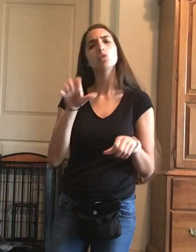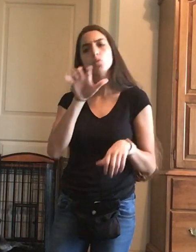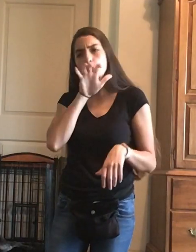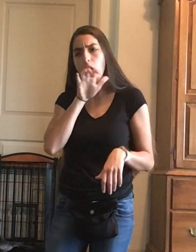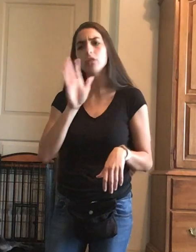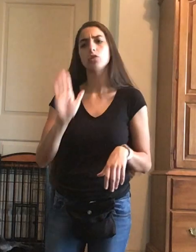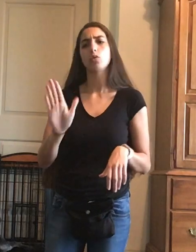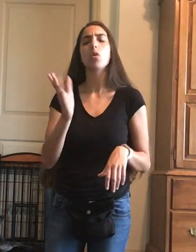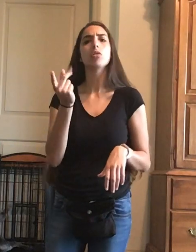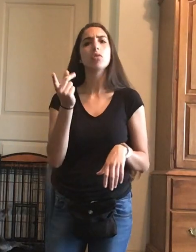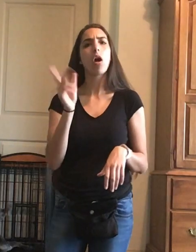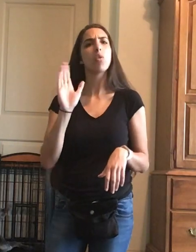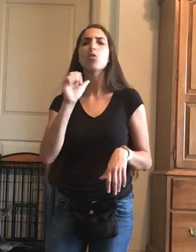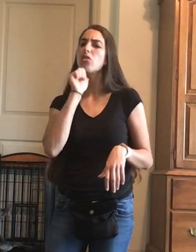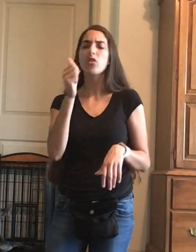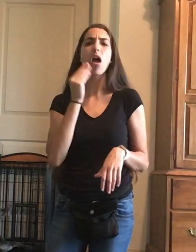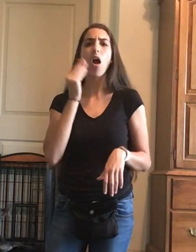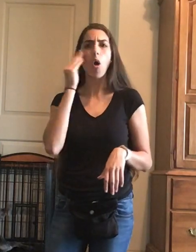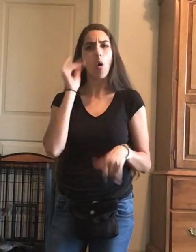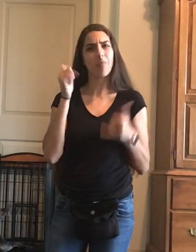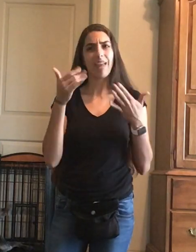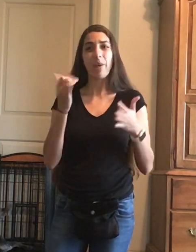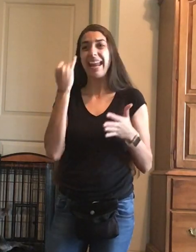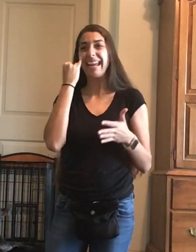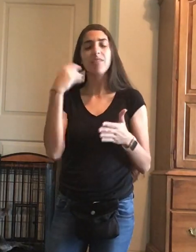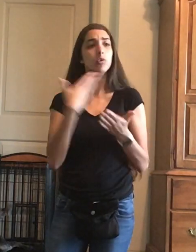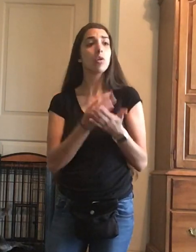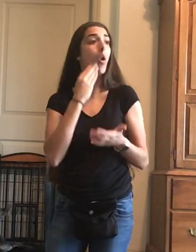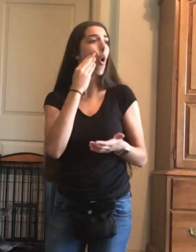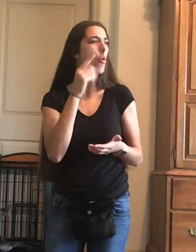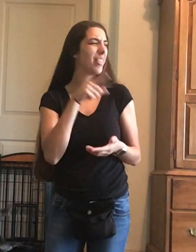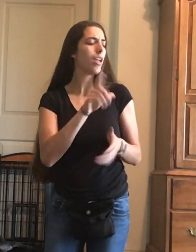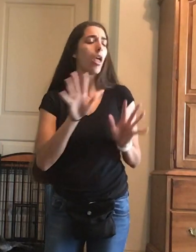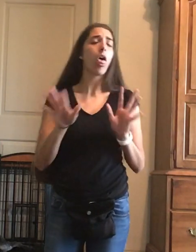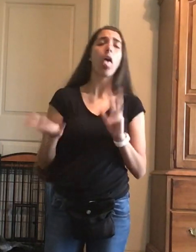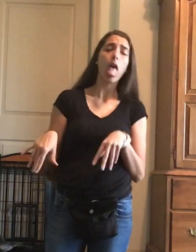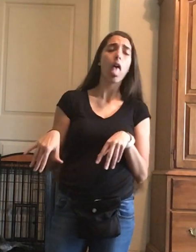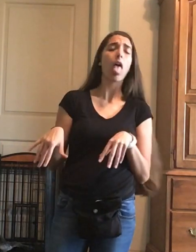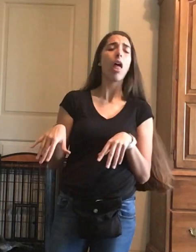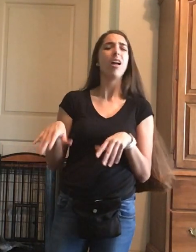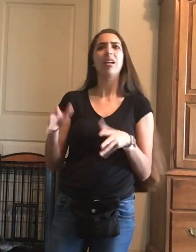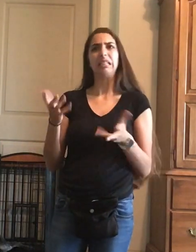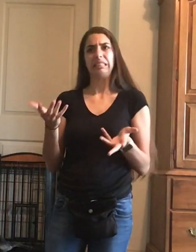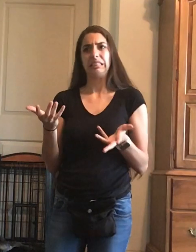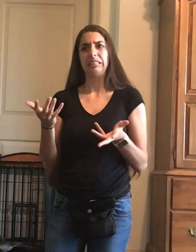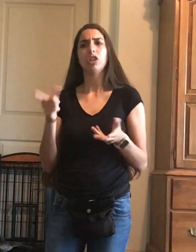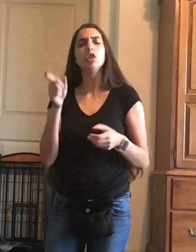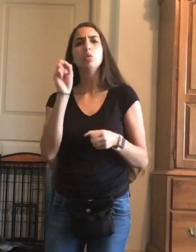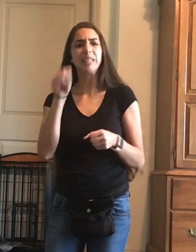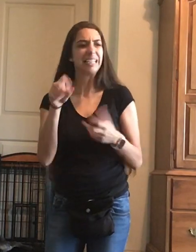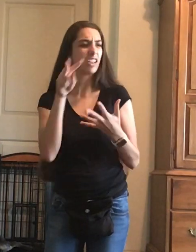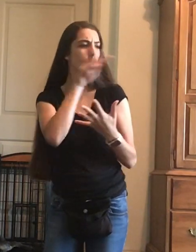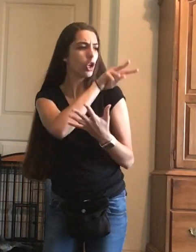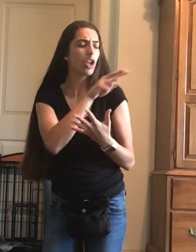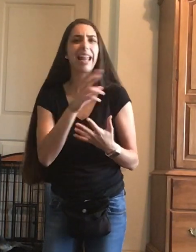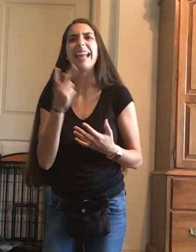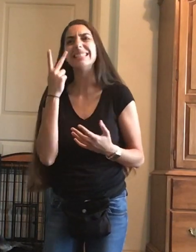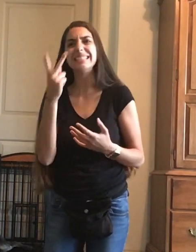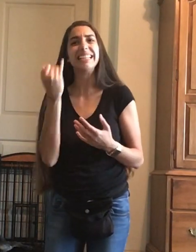Be able to watch your dog when you're not home. That way, if you get home and they're acting lethargic, then you can look on the